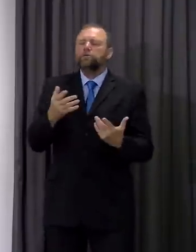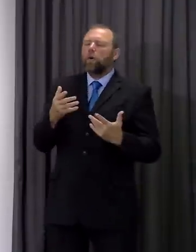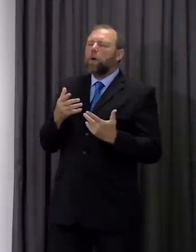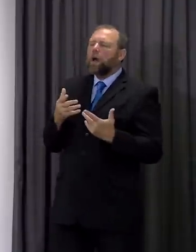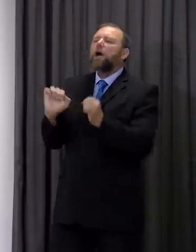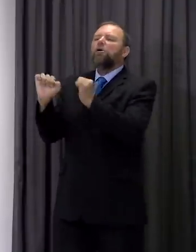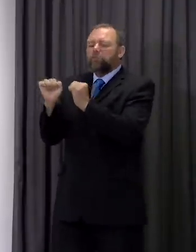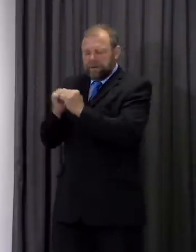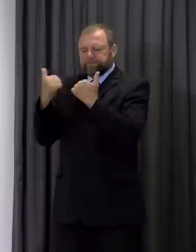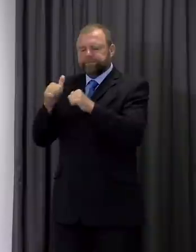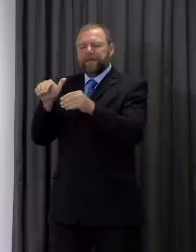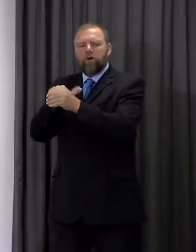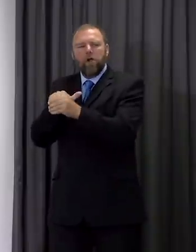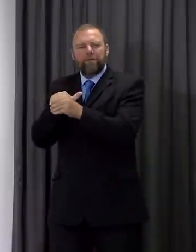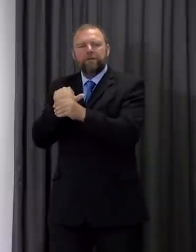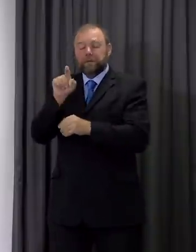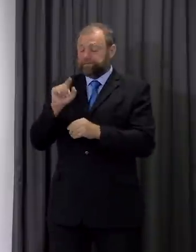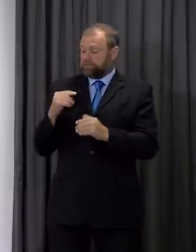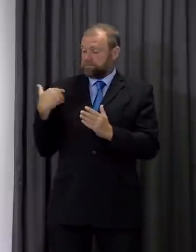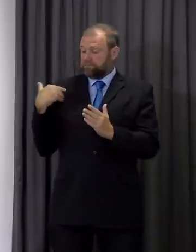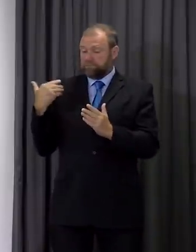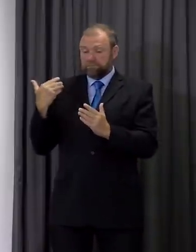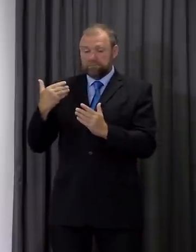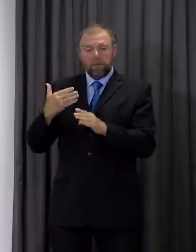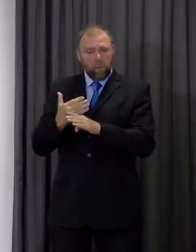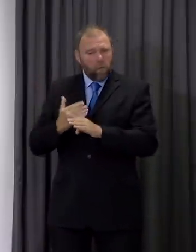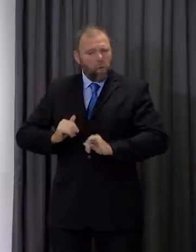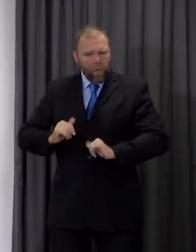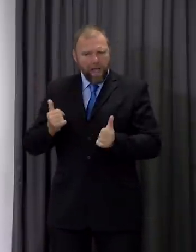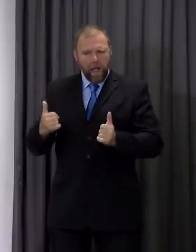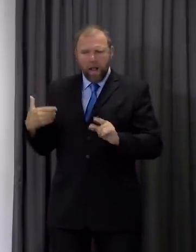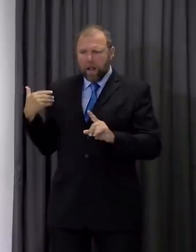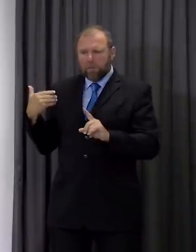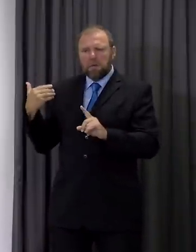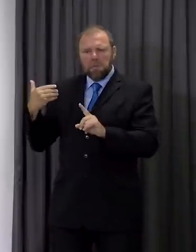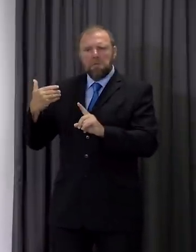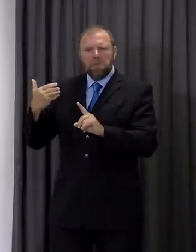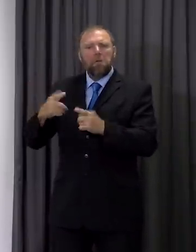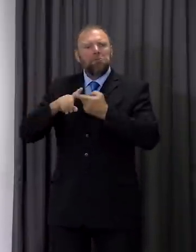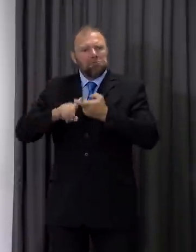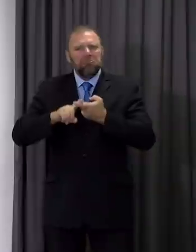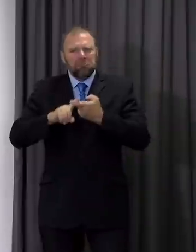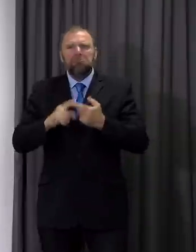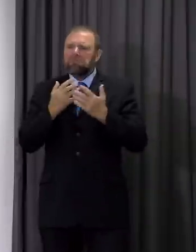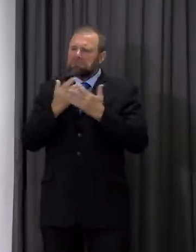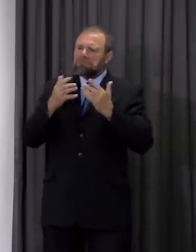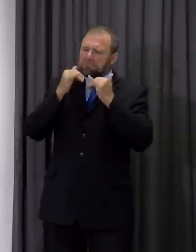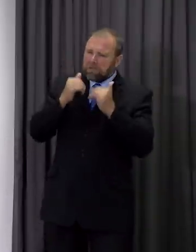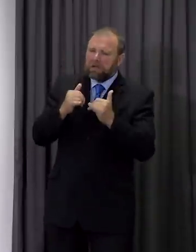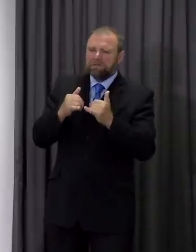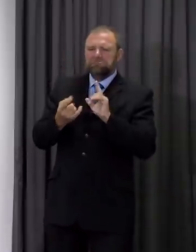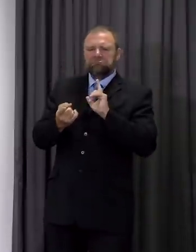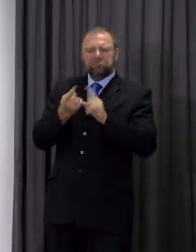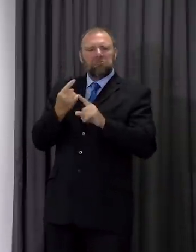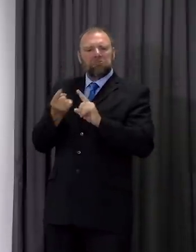until the last few weeks, the Lighthouse lab system worked pretty well. There were a reliable number of tests, people got their results back in a